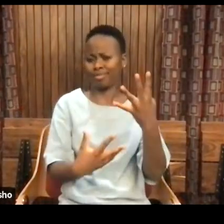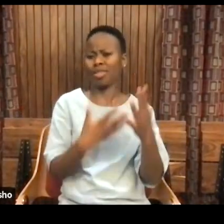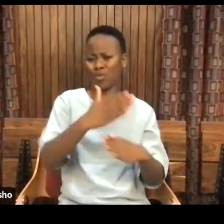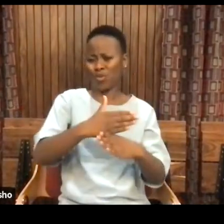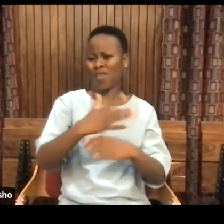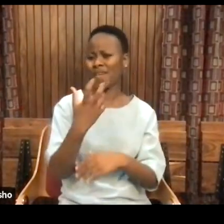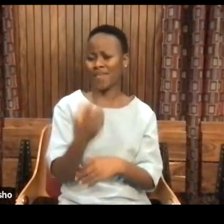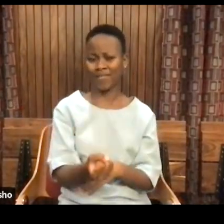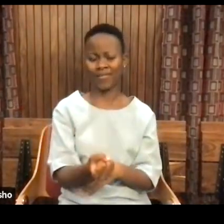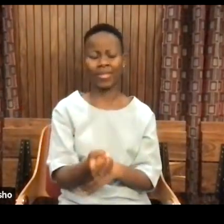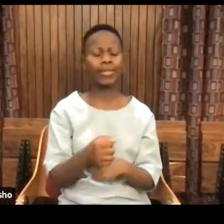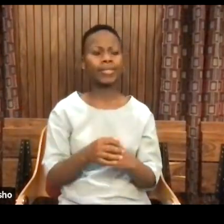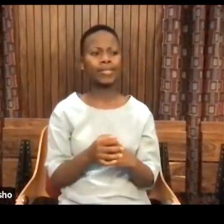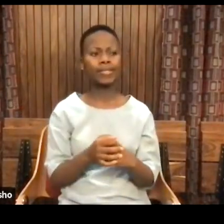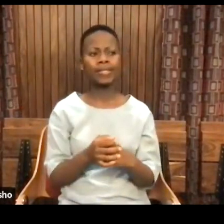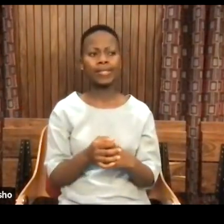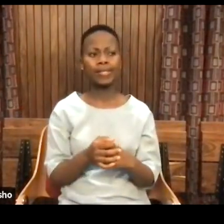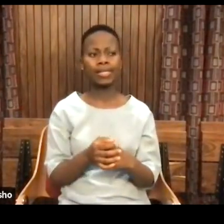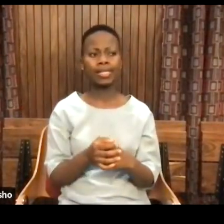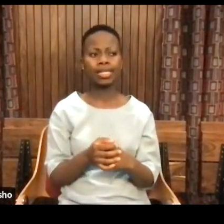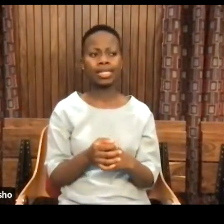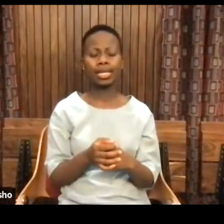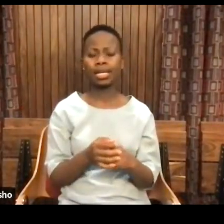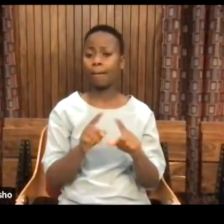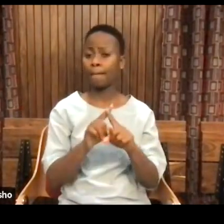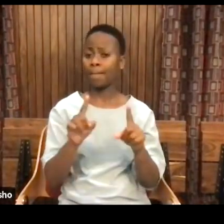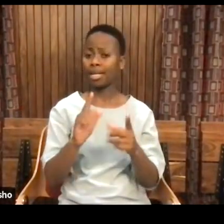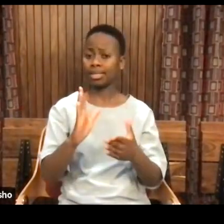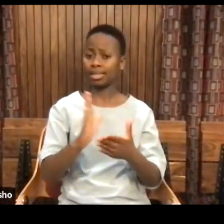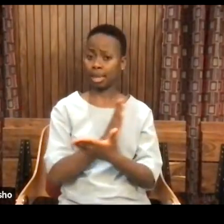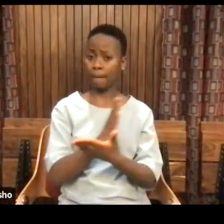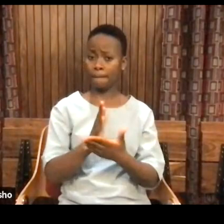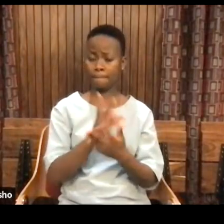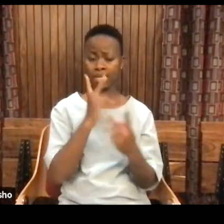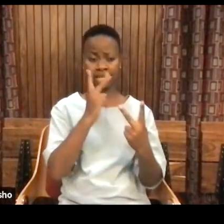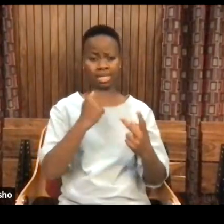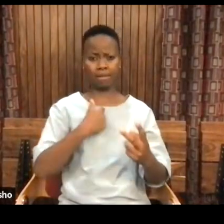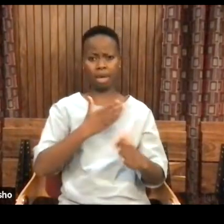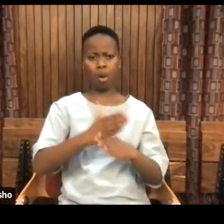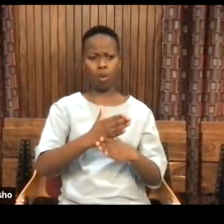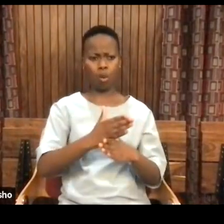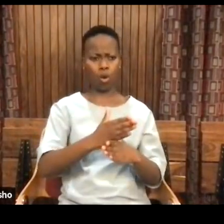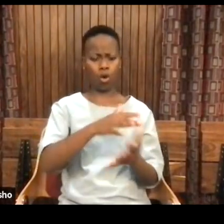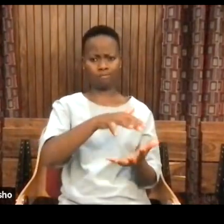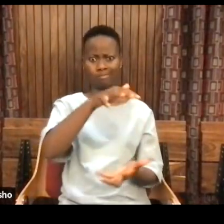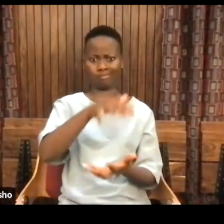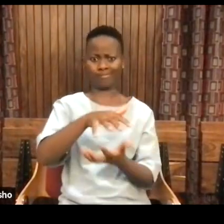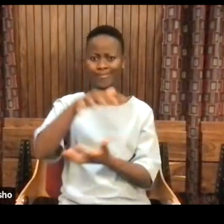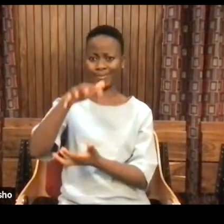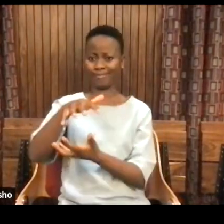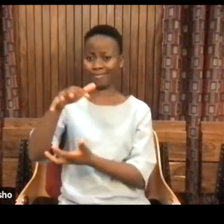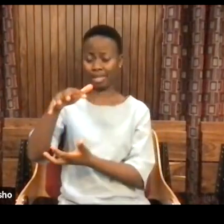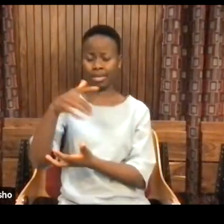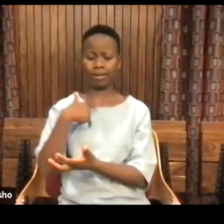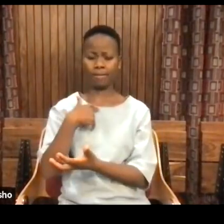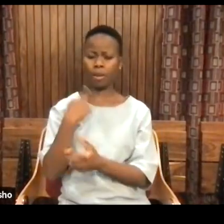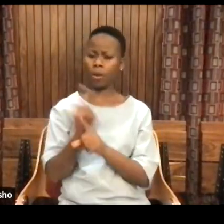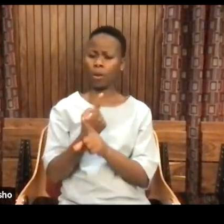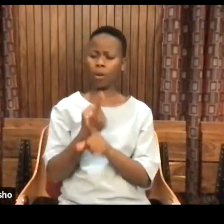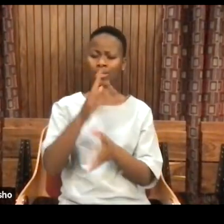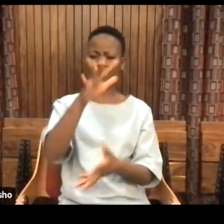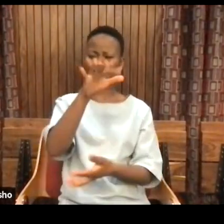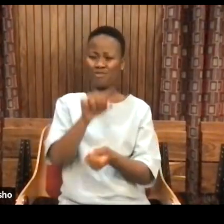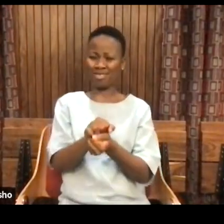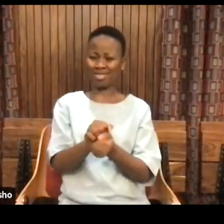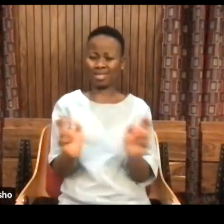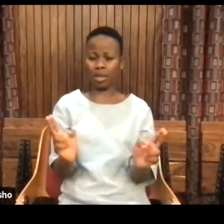when people see the sheer quantity and scale of it, I usually summarize it as all my